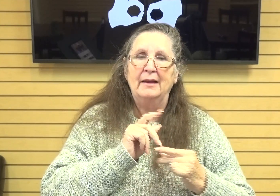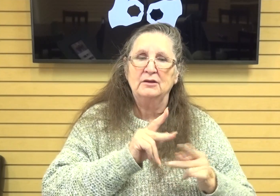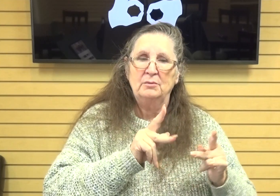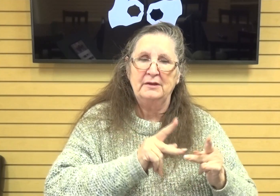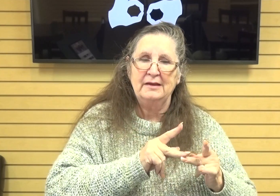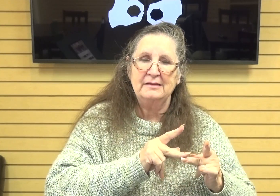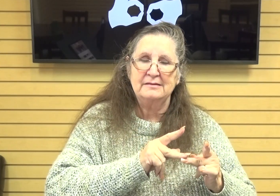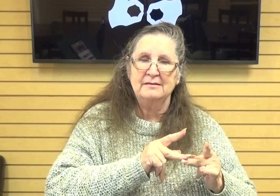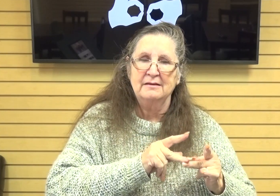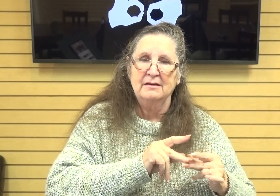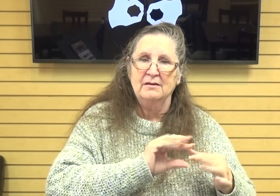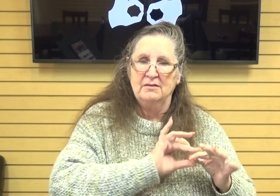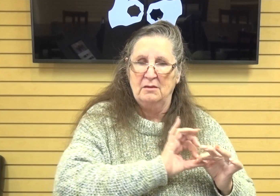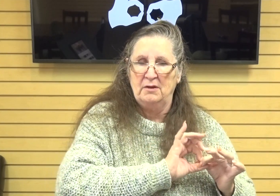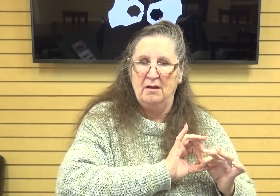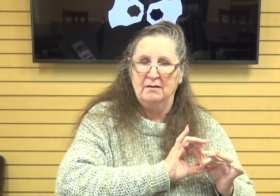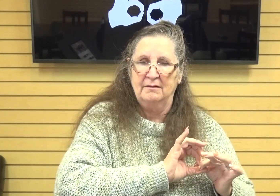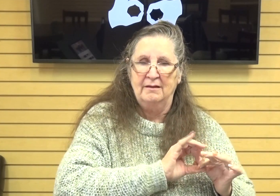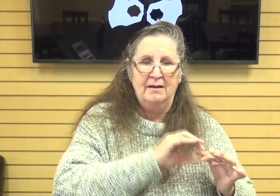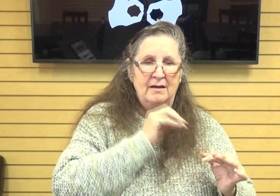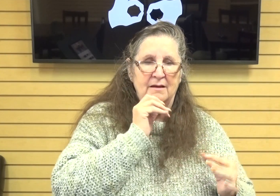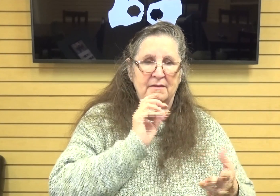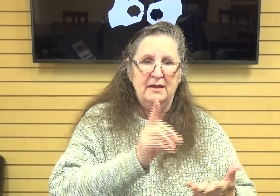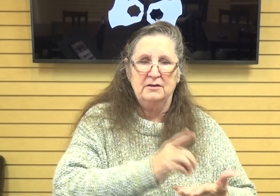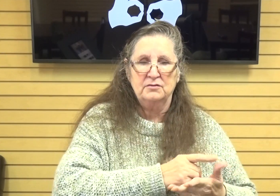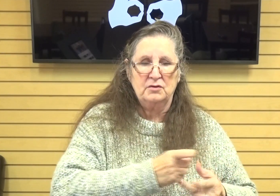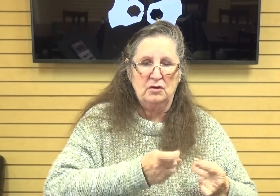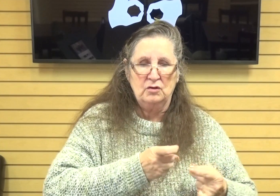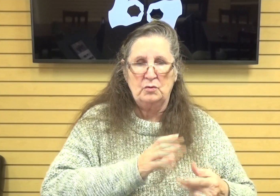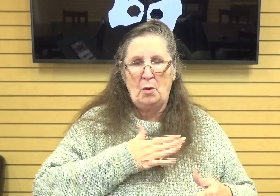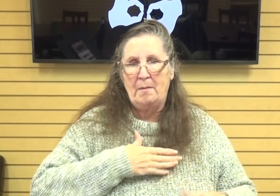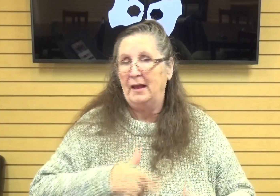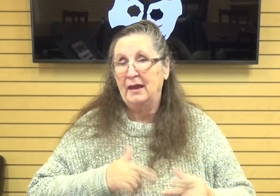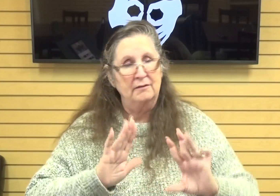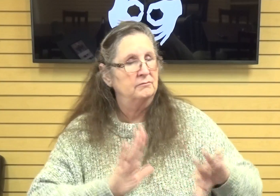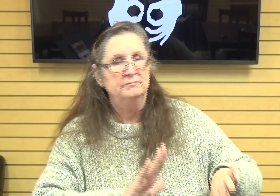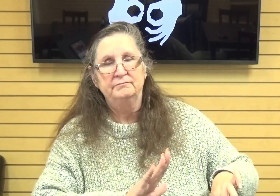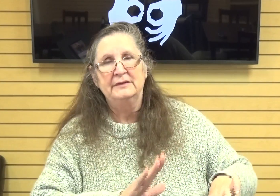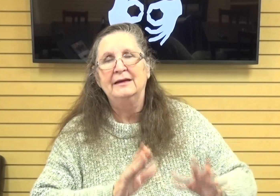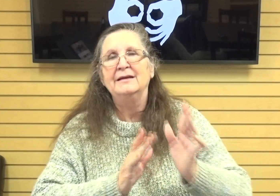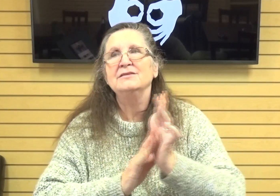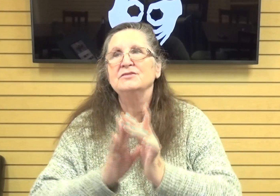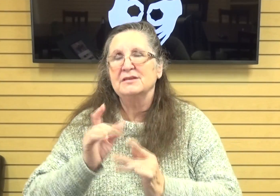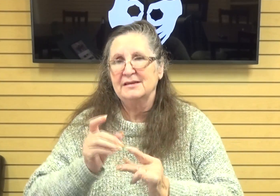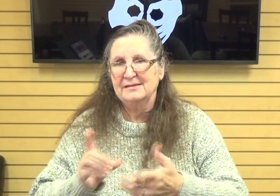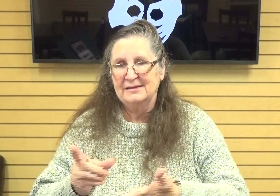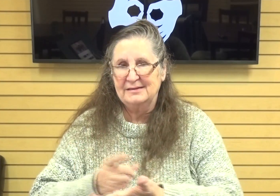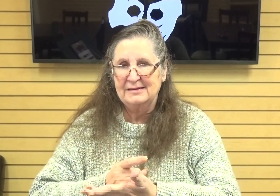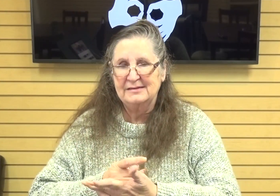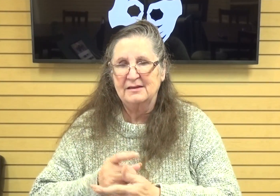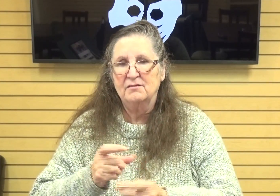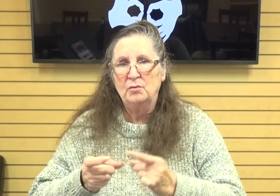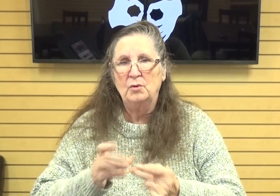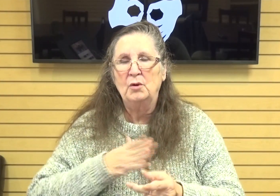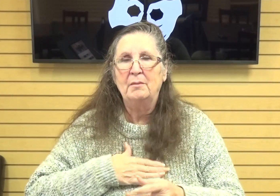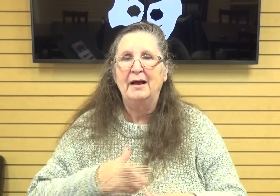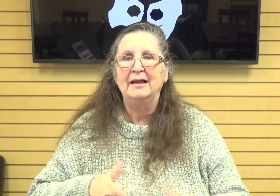belong they don't deserve to rule my life jesus deserves to rule my life so um